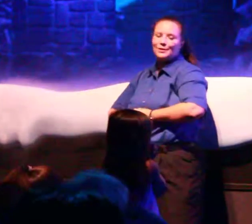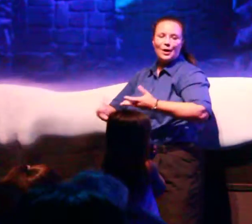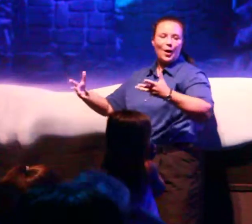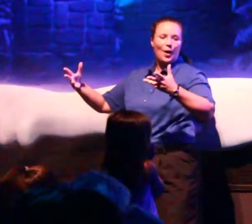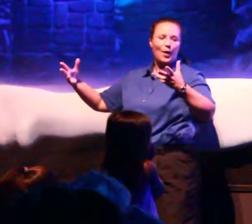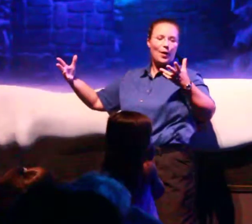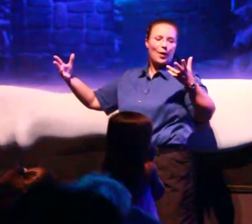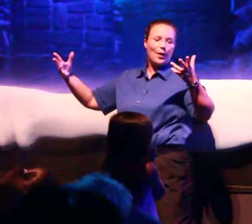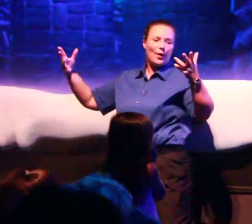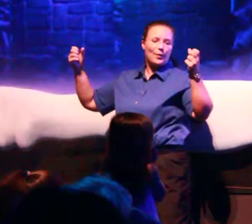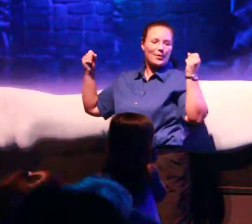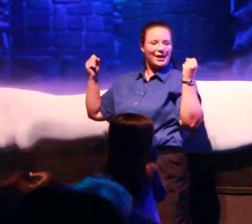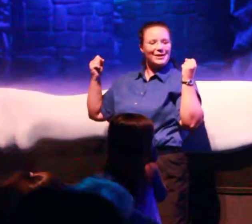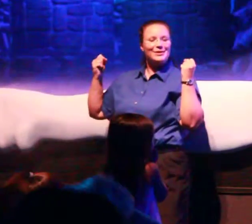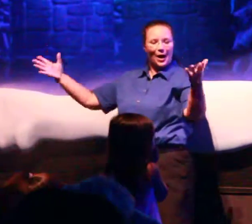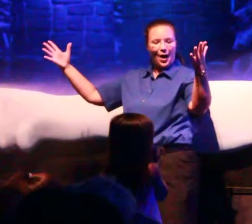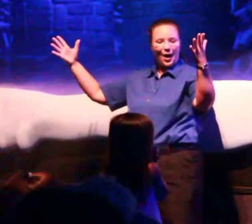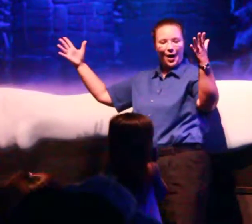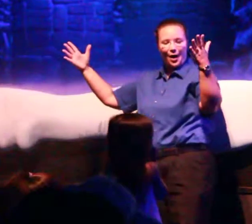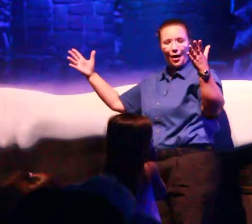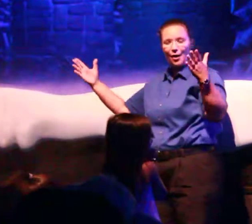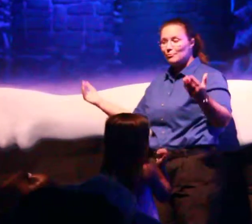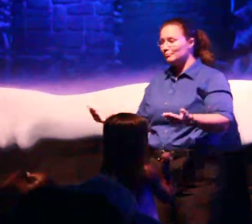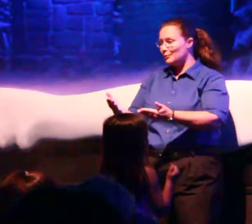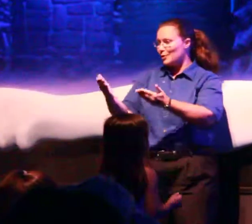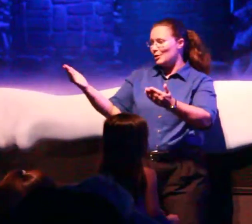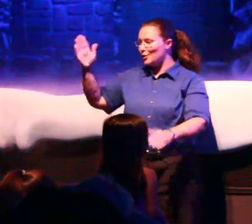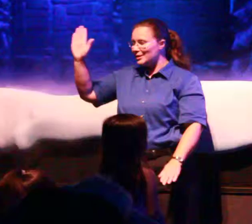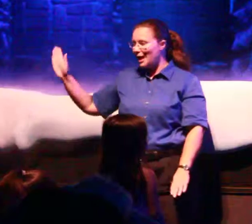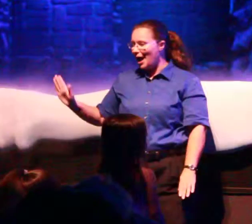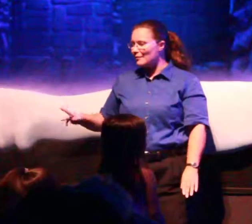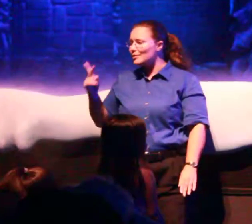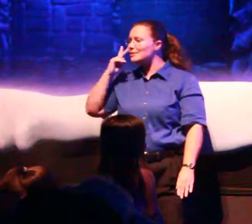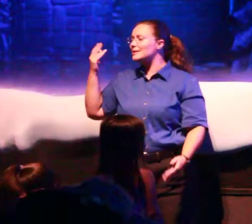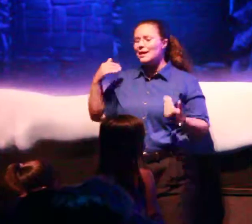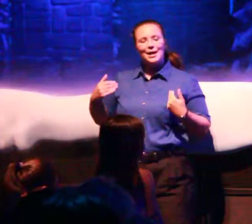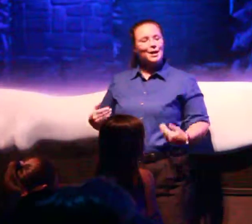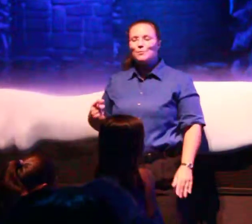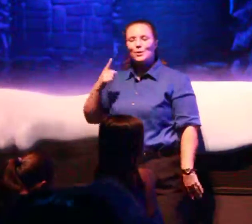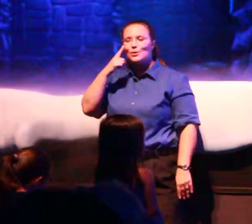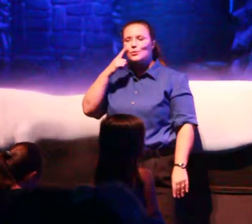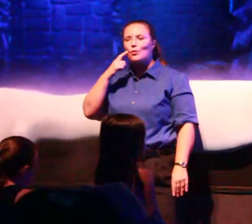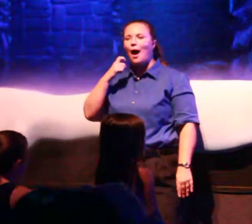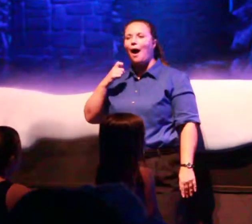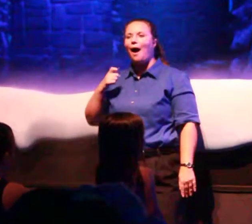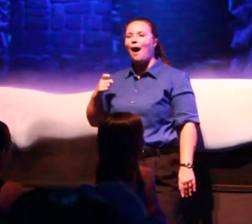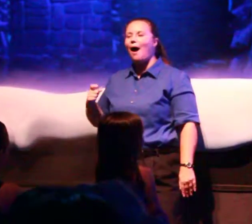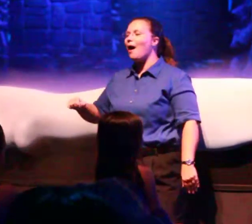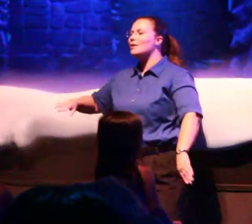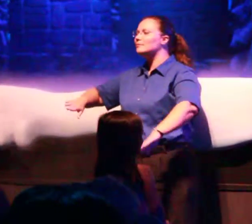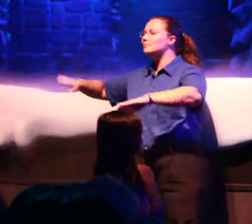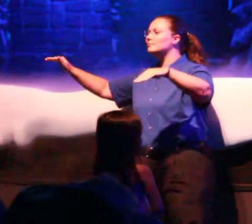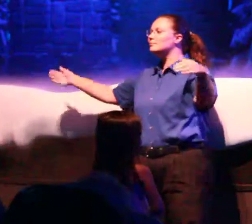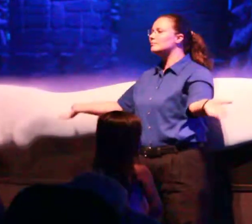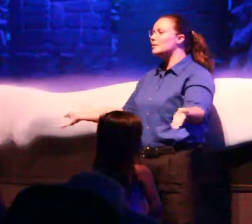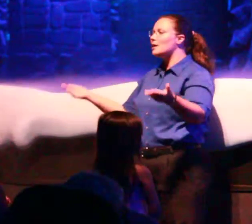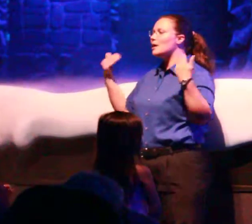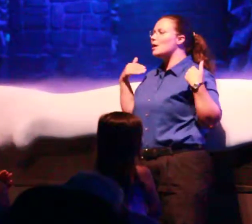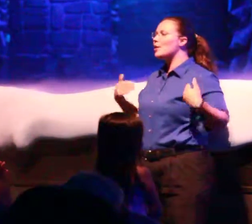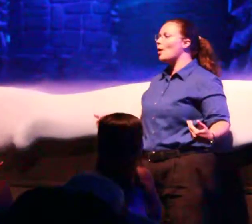go, let it go. You'll never see me cry. Hear